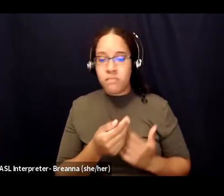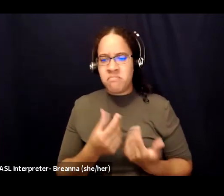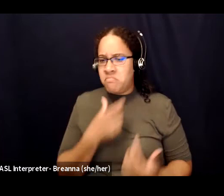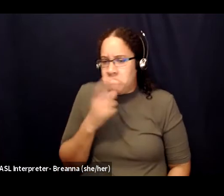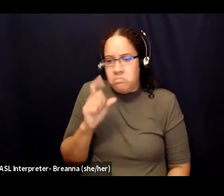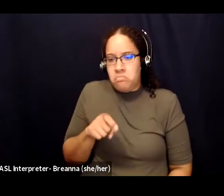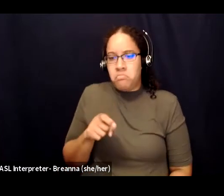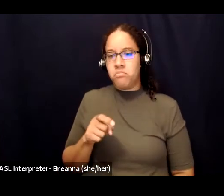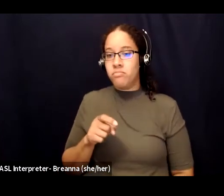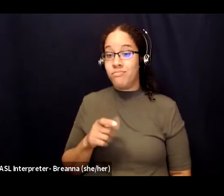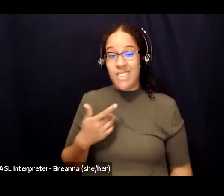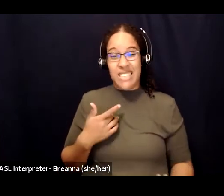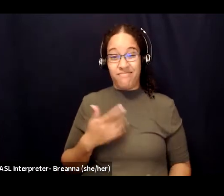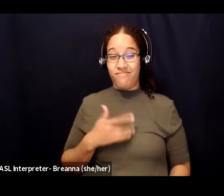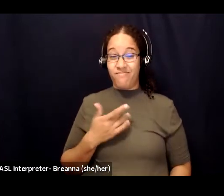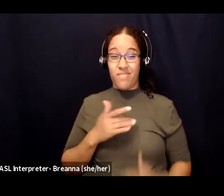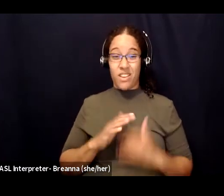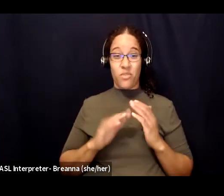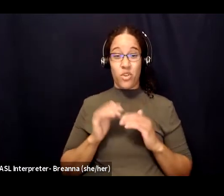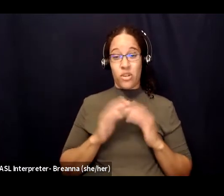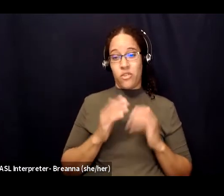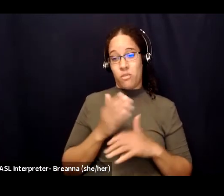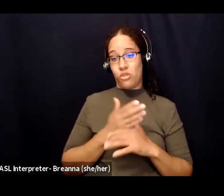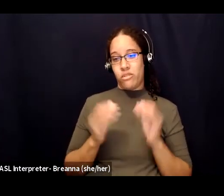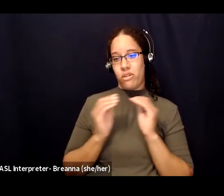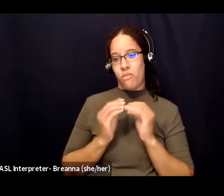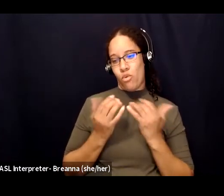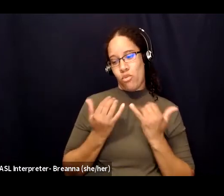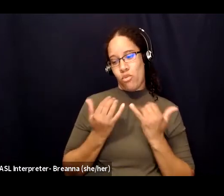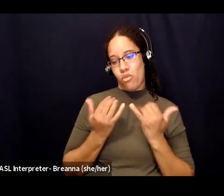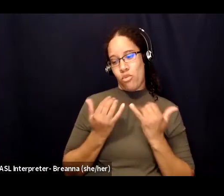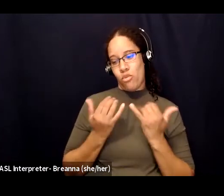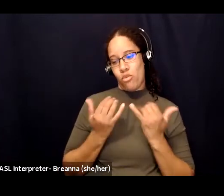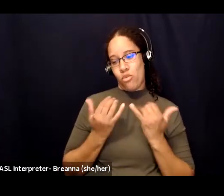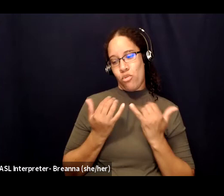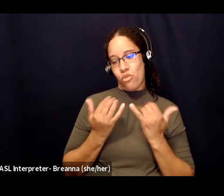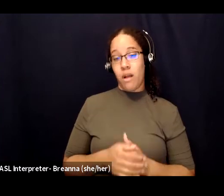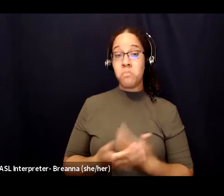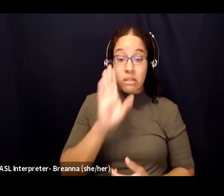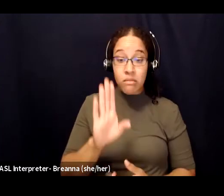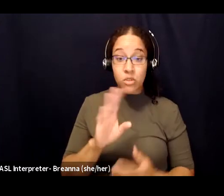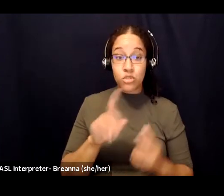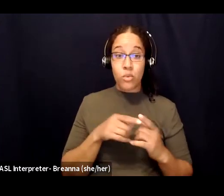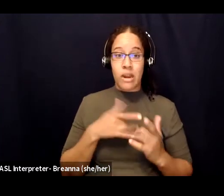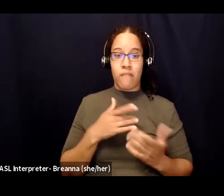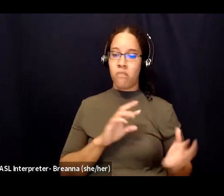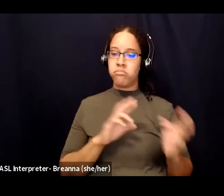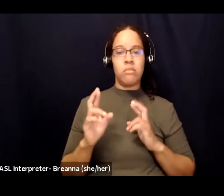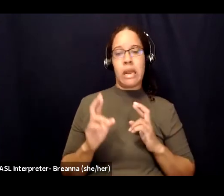comfortable sharing any more details right now you can say i'll share it another time when i feel ready um or maybe that's